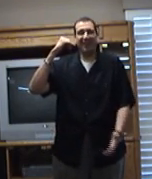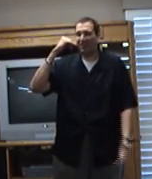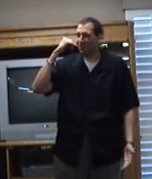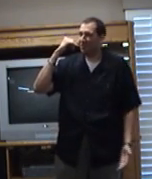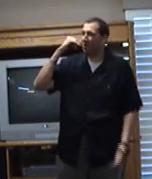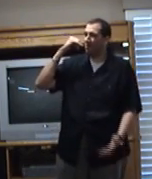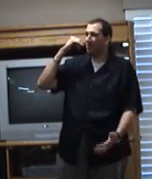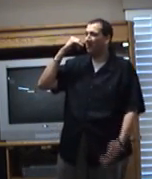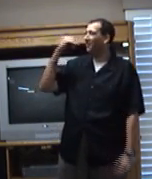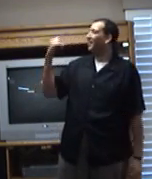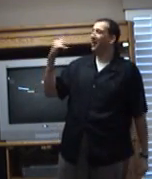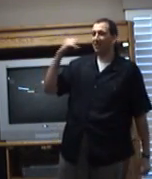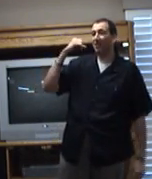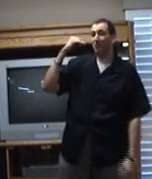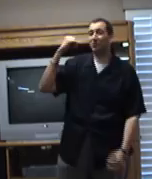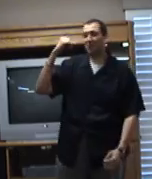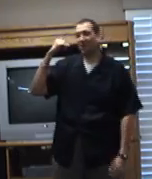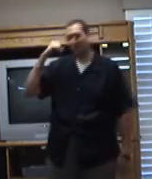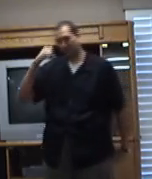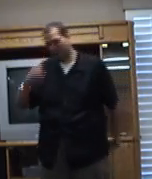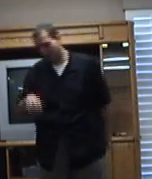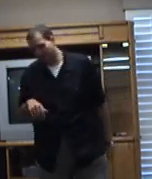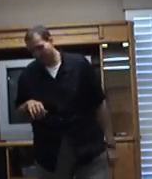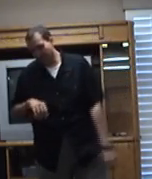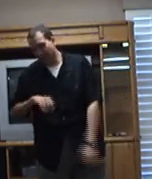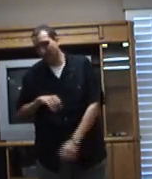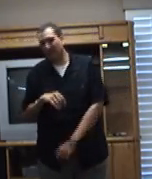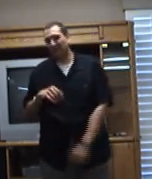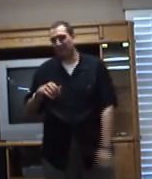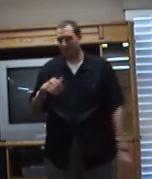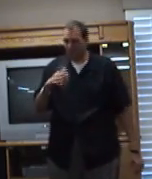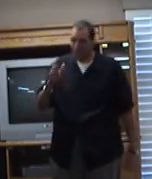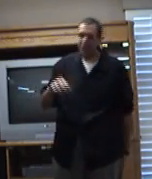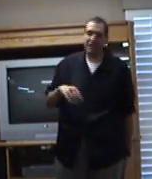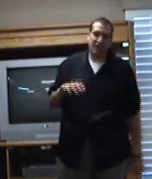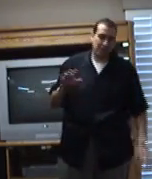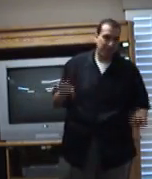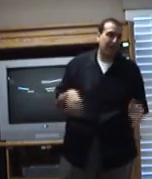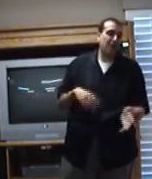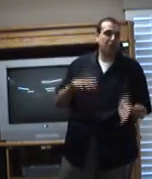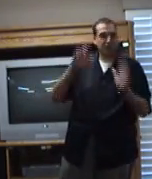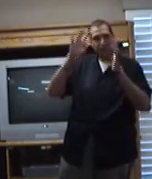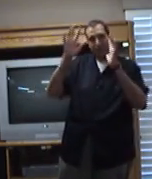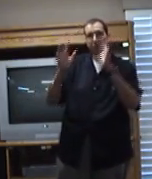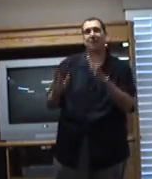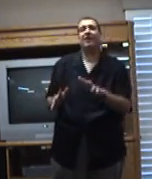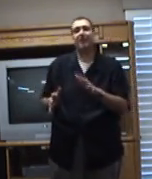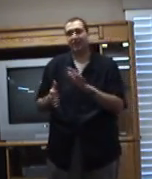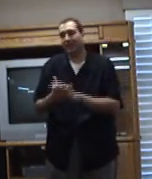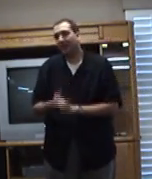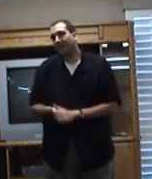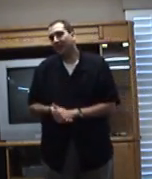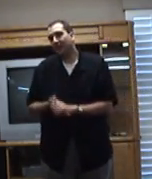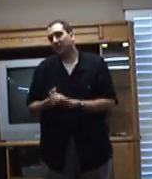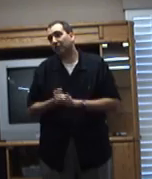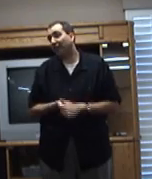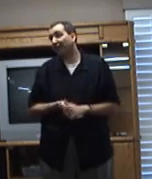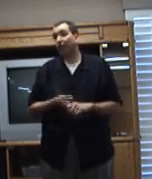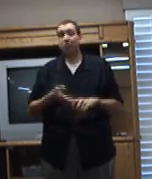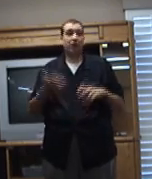He just emailed me, remember? It was surreal. was really funny. So he caught me by surprise. But anyway, he calmed me down. We went through everything, and everything was fine. And lo and